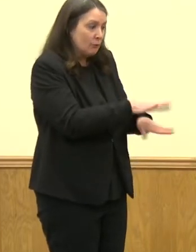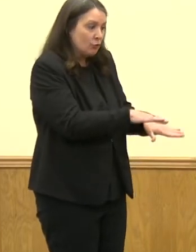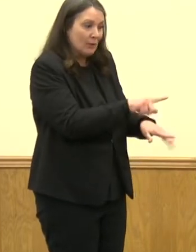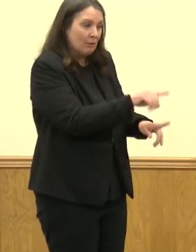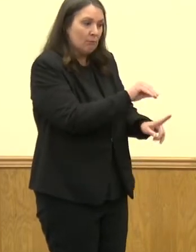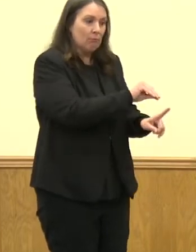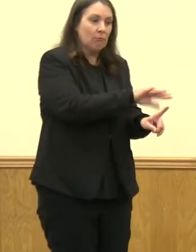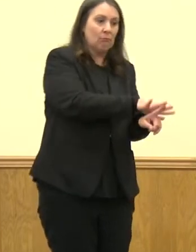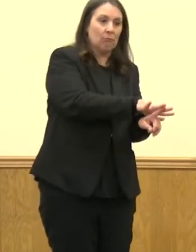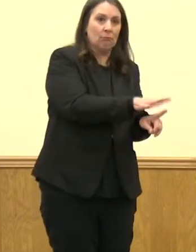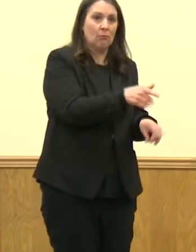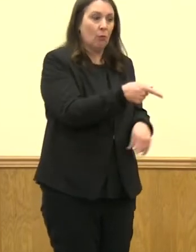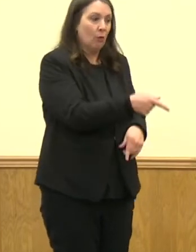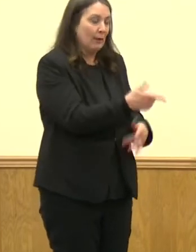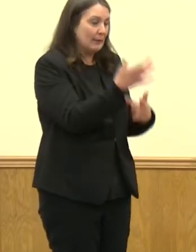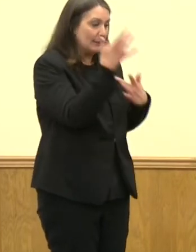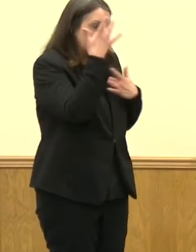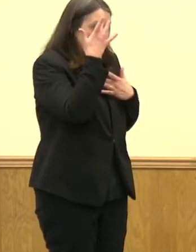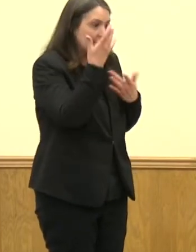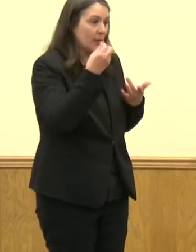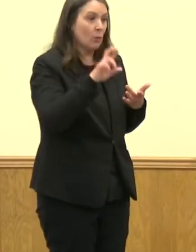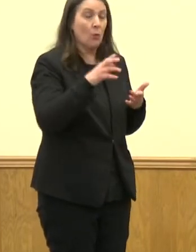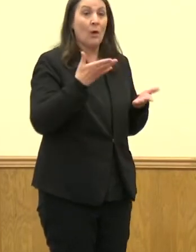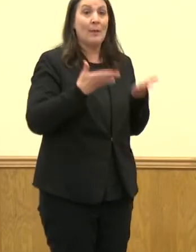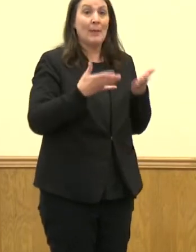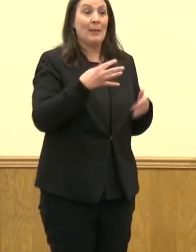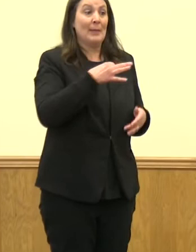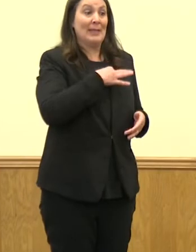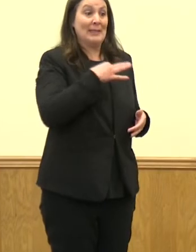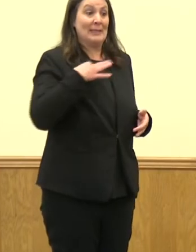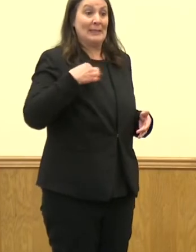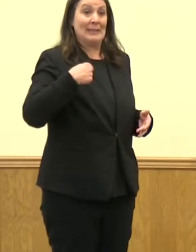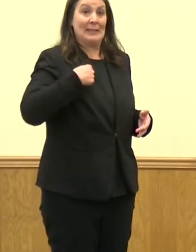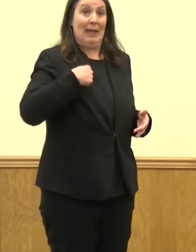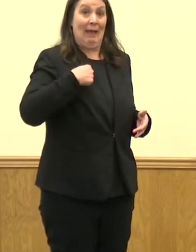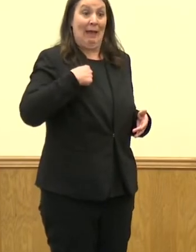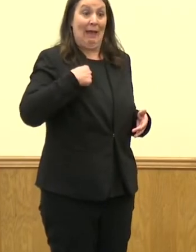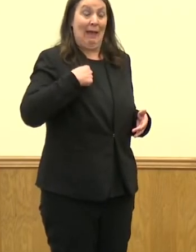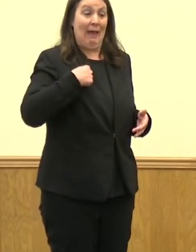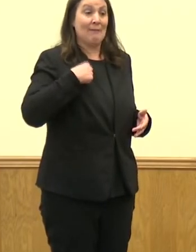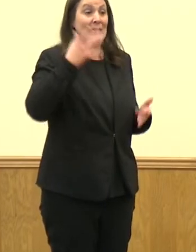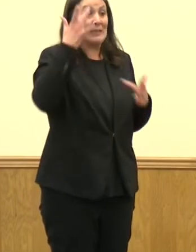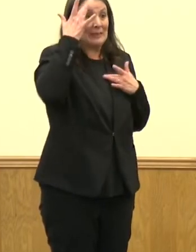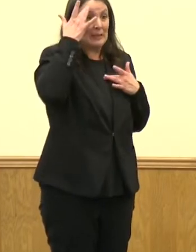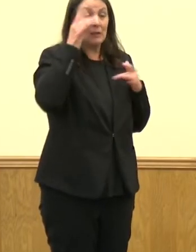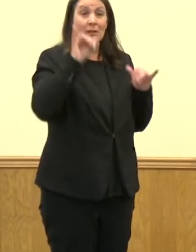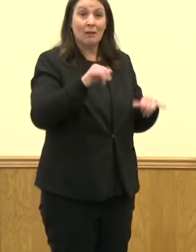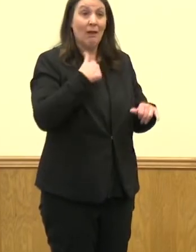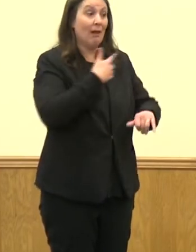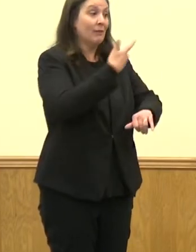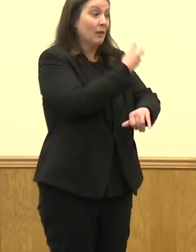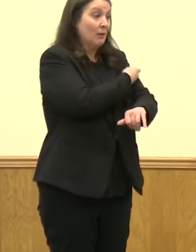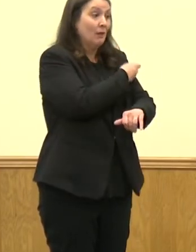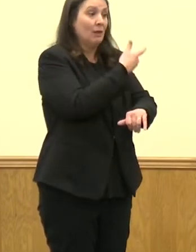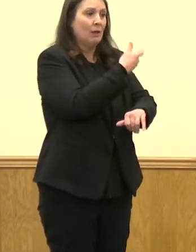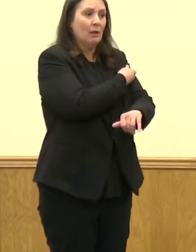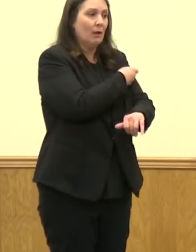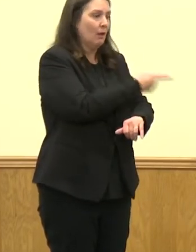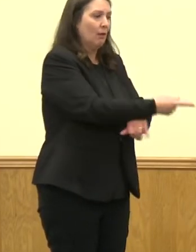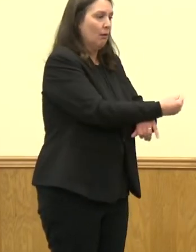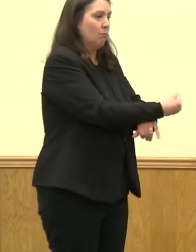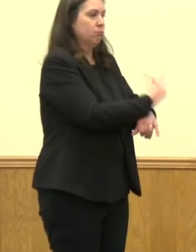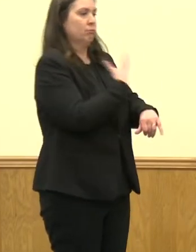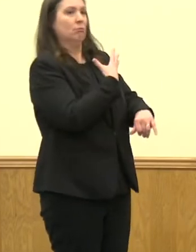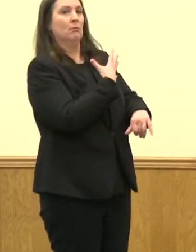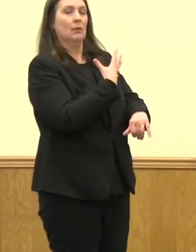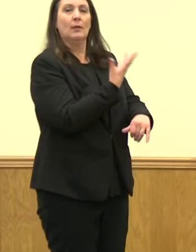or have illness, or maybe they, even though they're vaccinated, have become ill because someone in their household that they're repeatedly